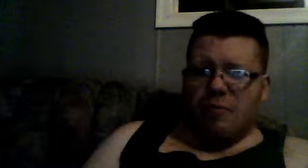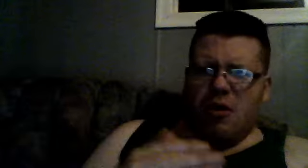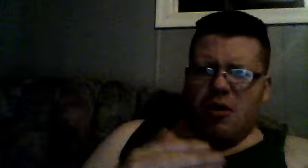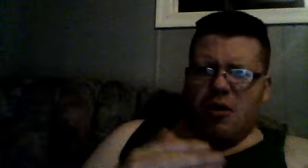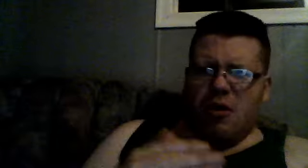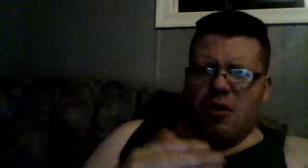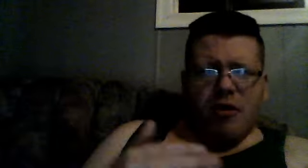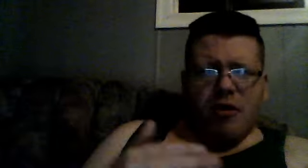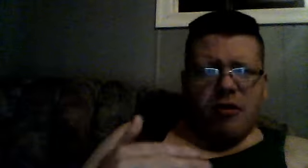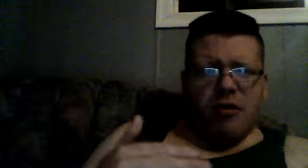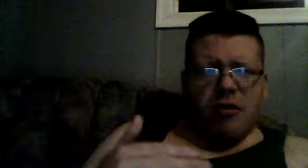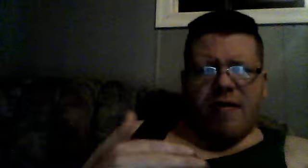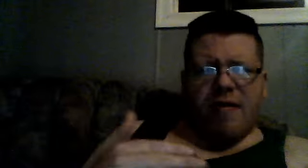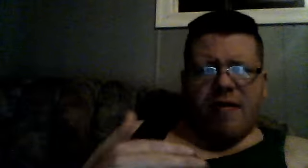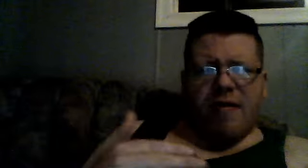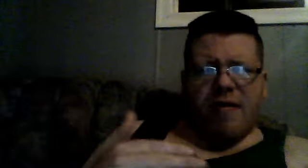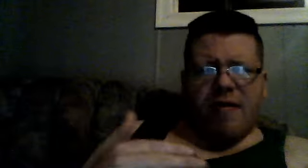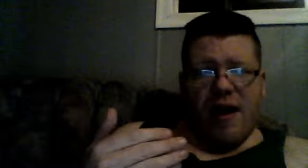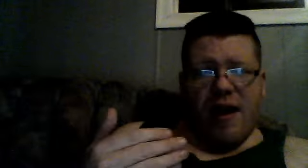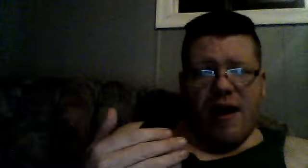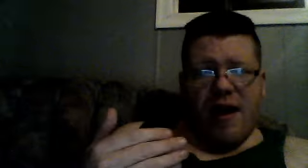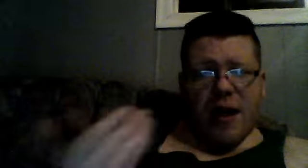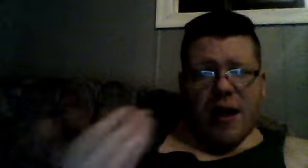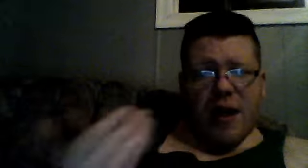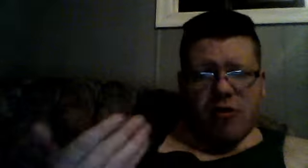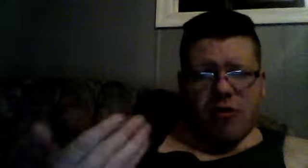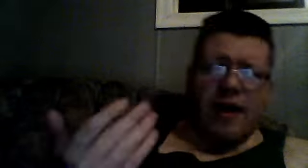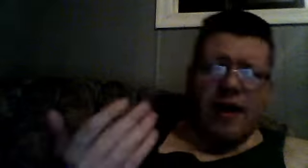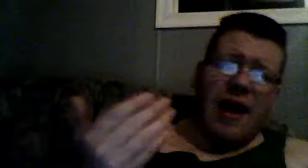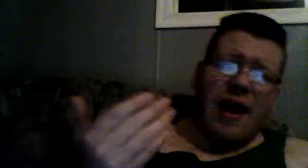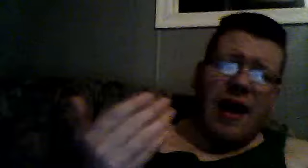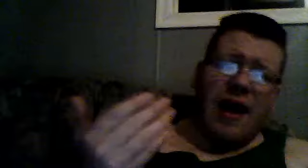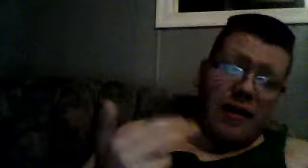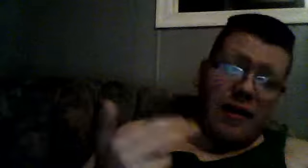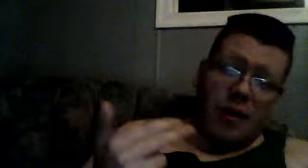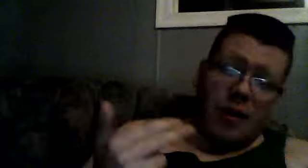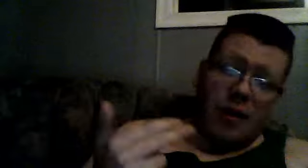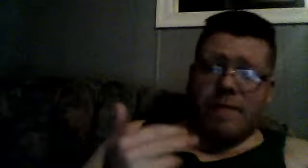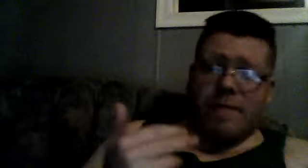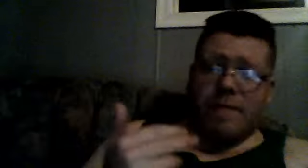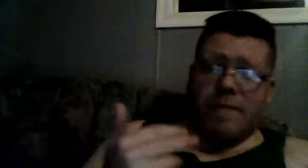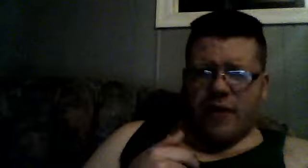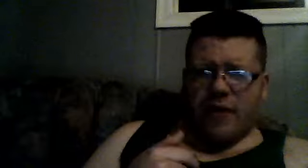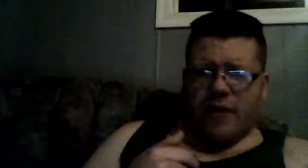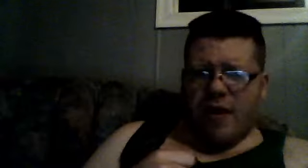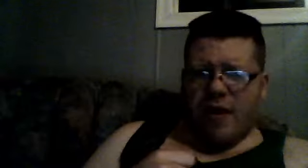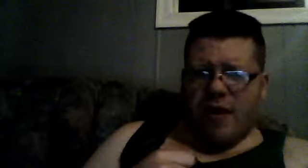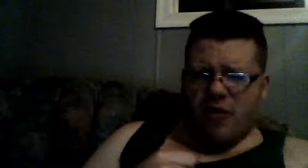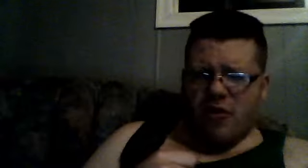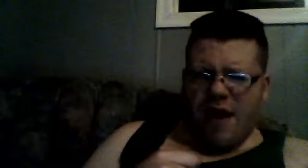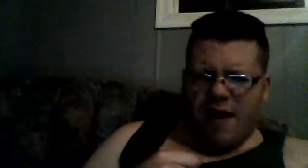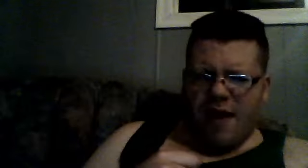they got turned into a, a, a, pickup truck, and, a helmet, respectively, mind you, and,